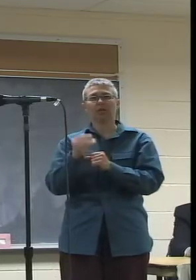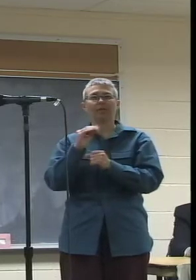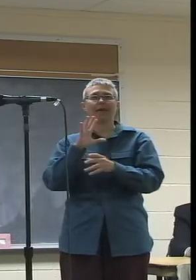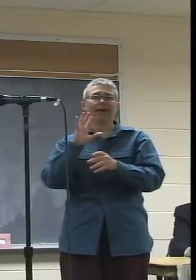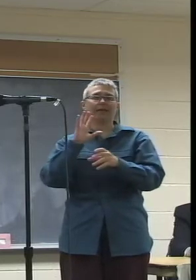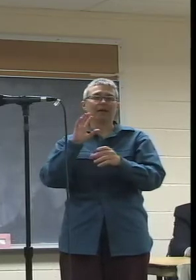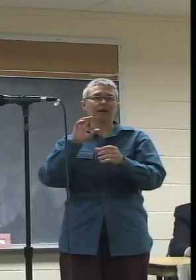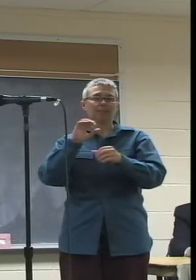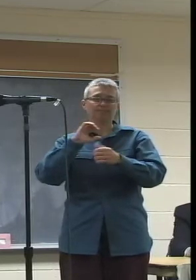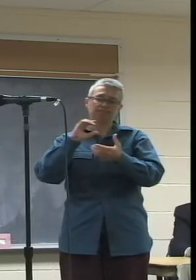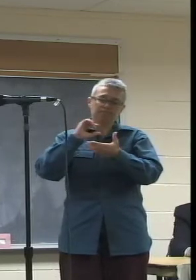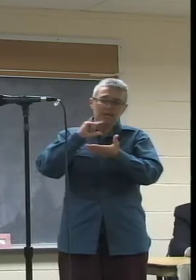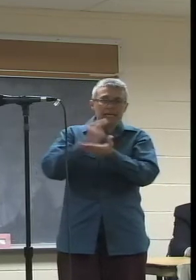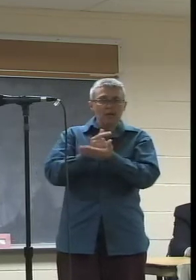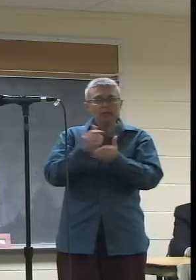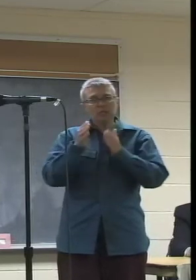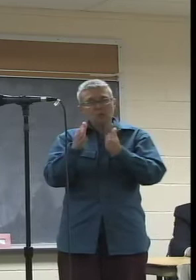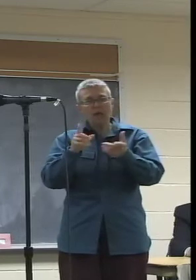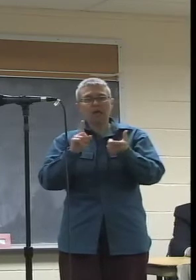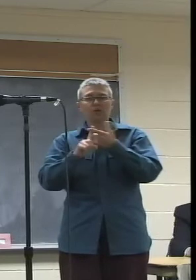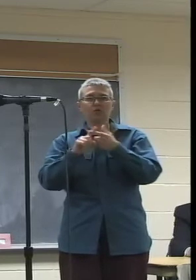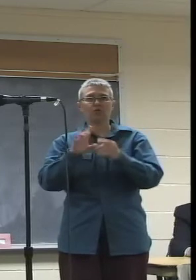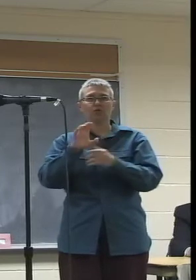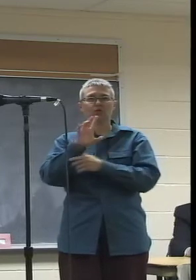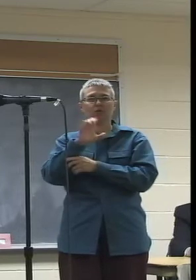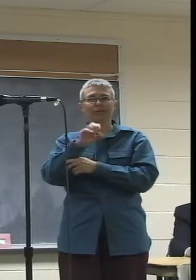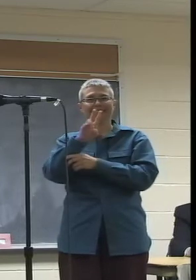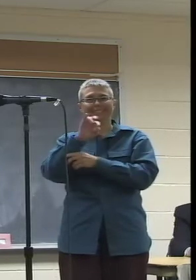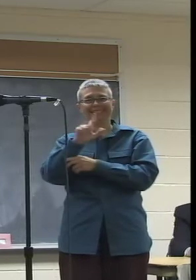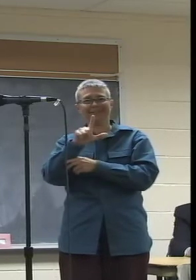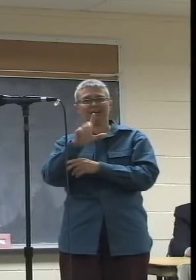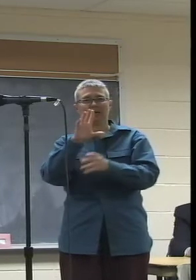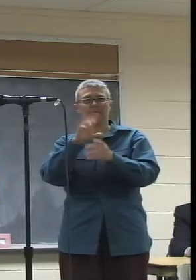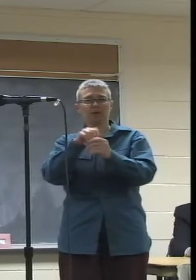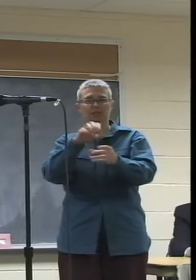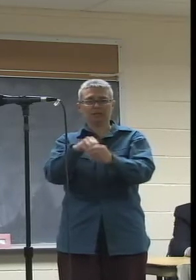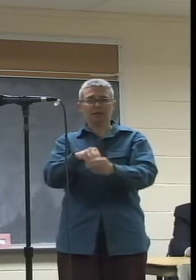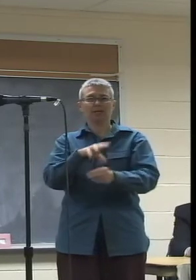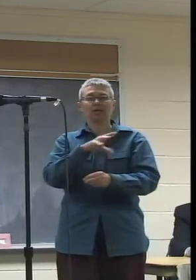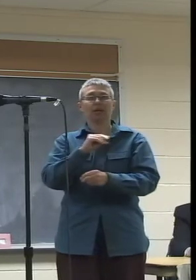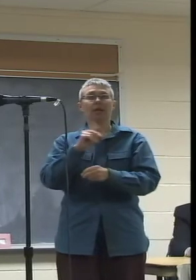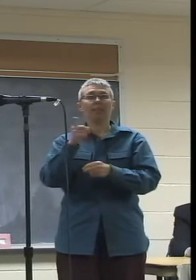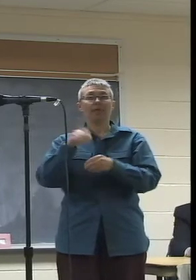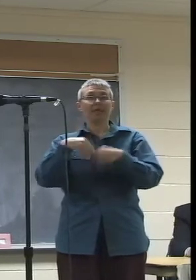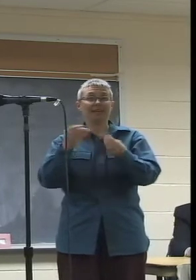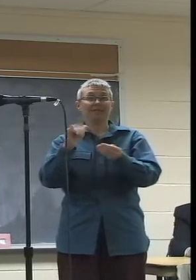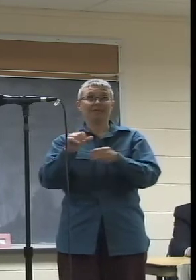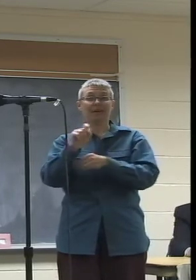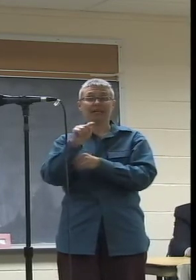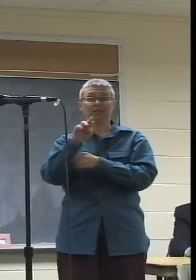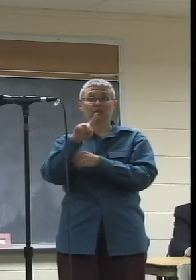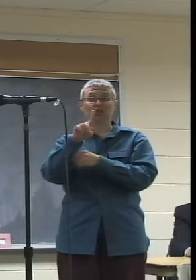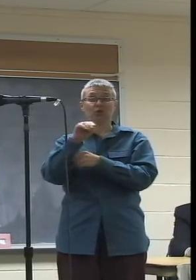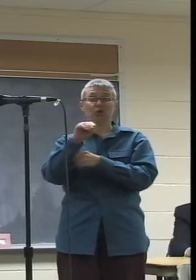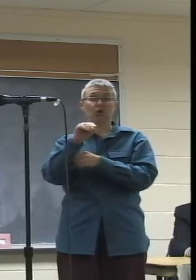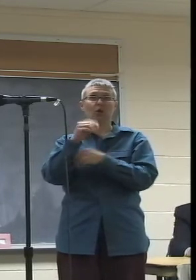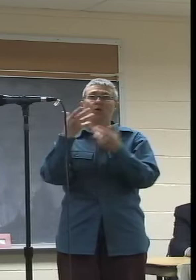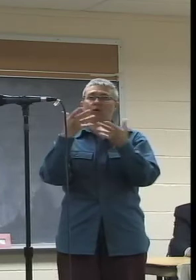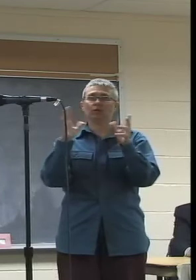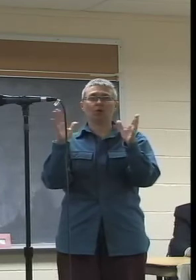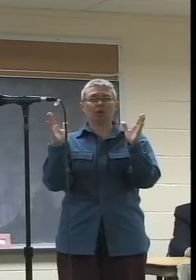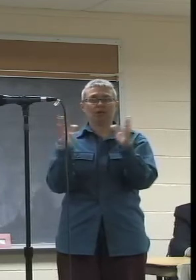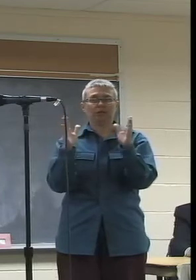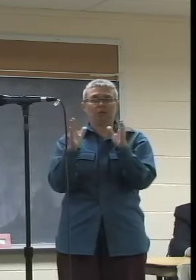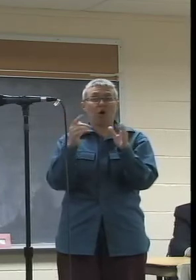They also provide a space where this can happen, a studio that is quickly becoming too small from the demand from the